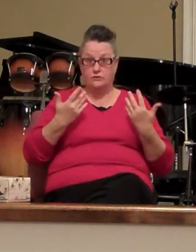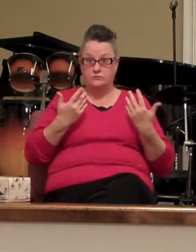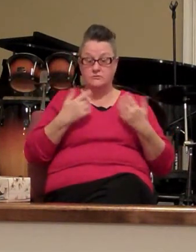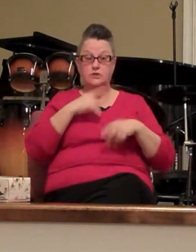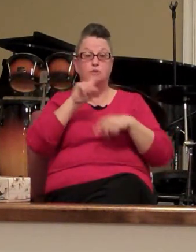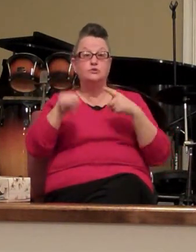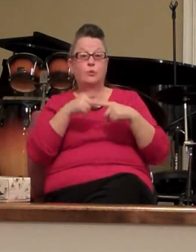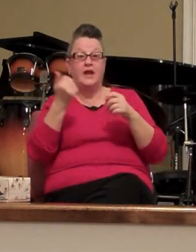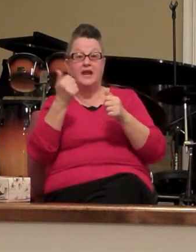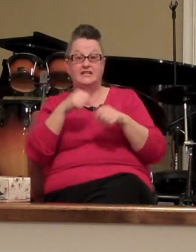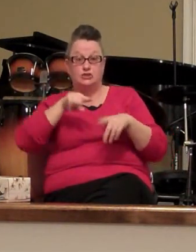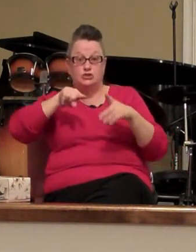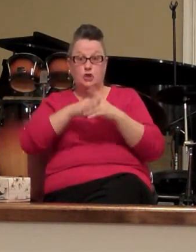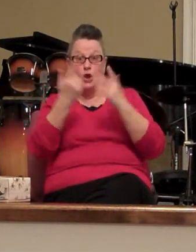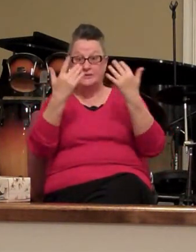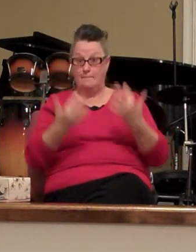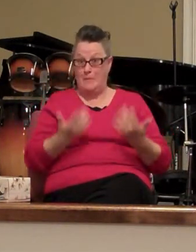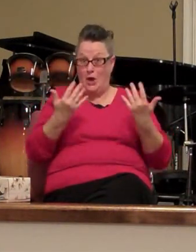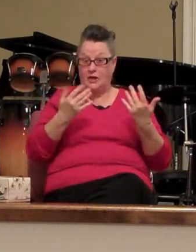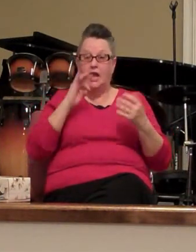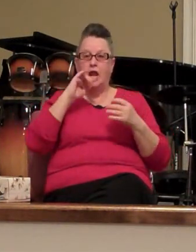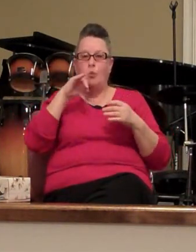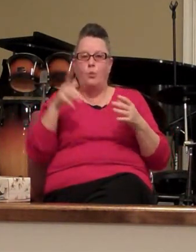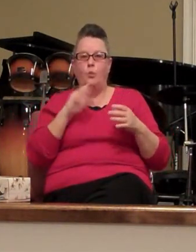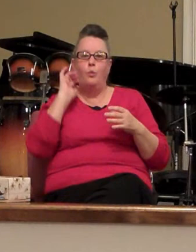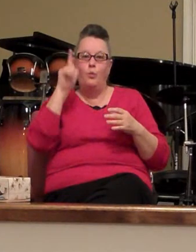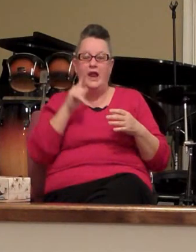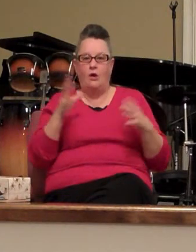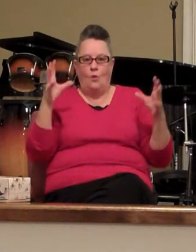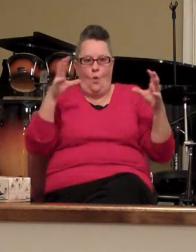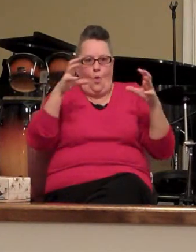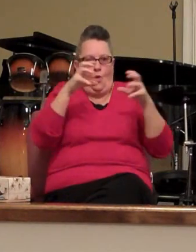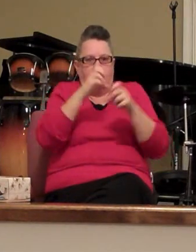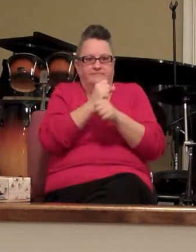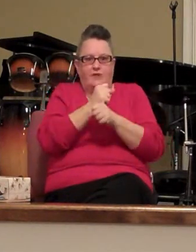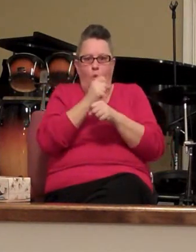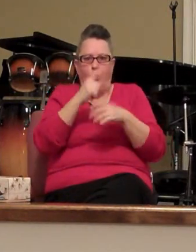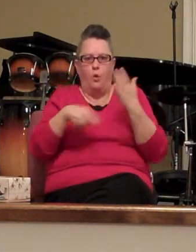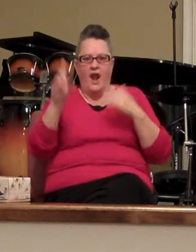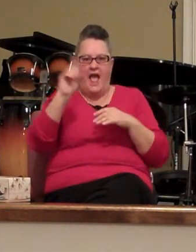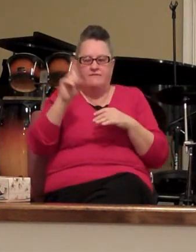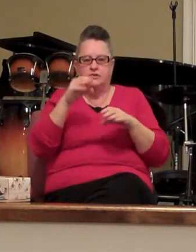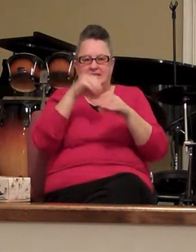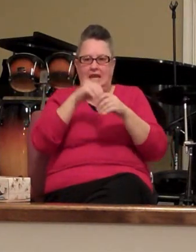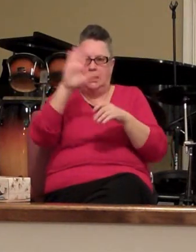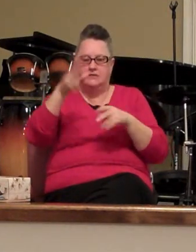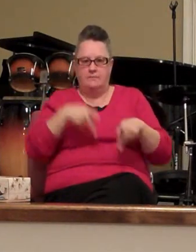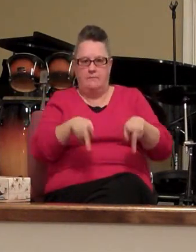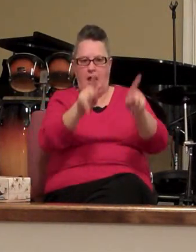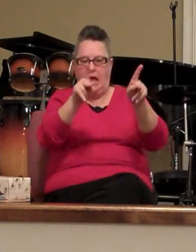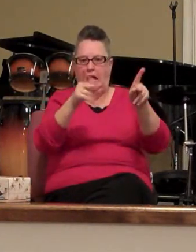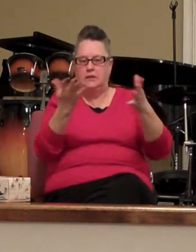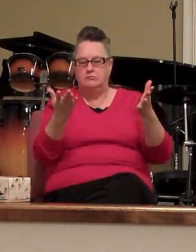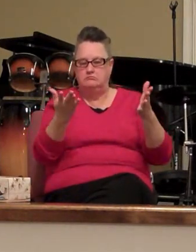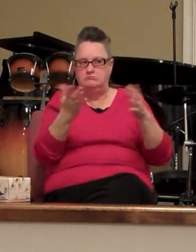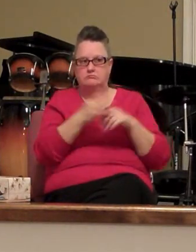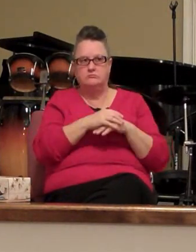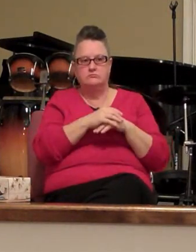whenever it starts burning it will consume whatever is in its path and I pray